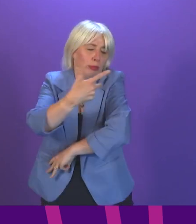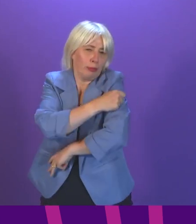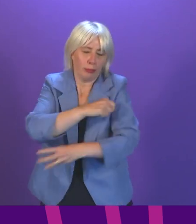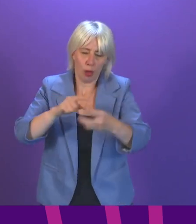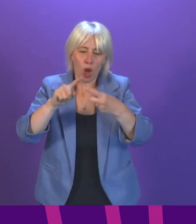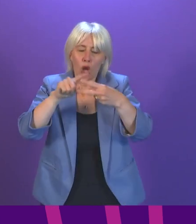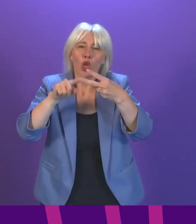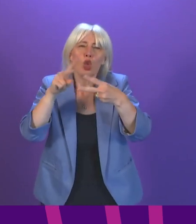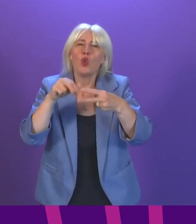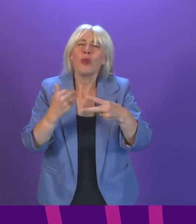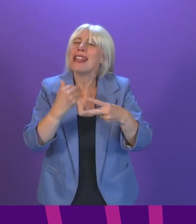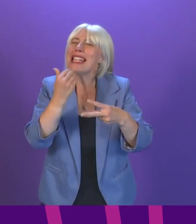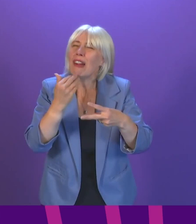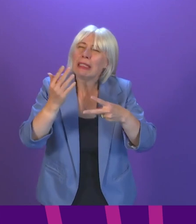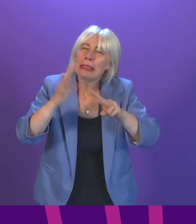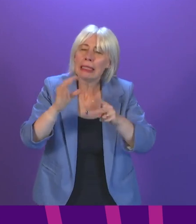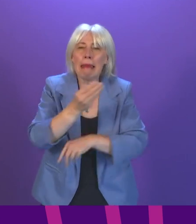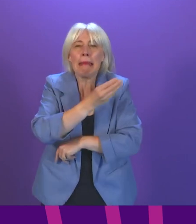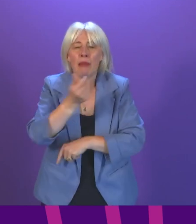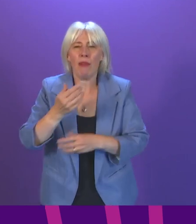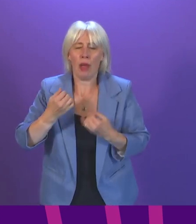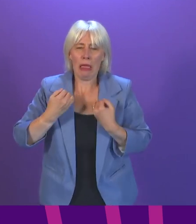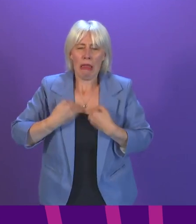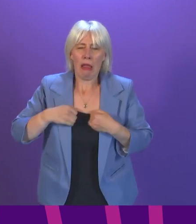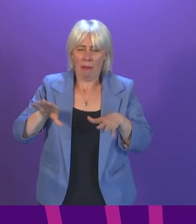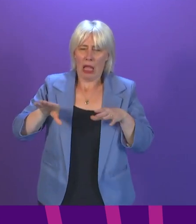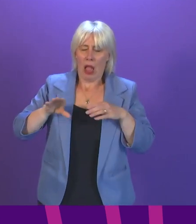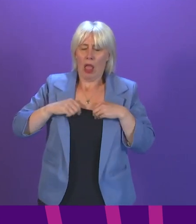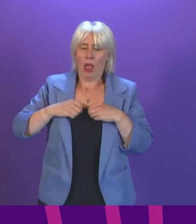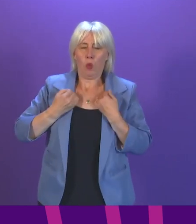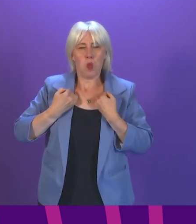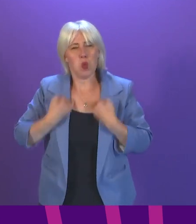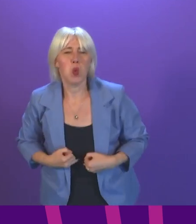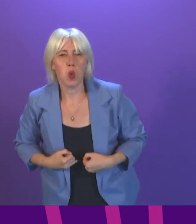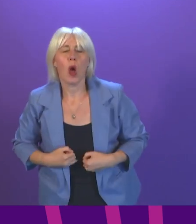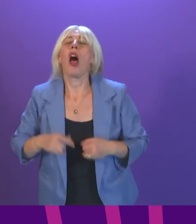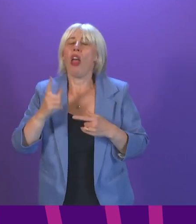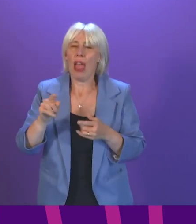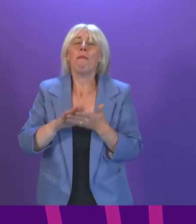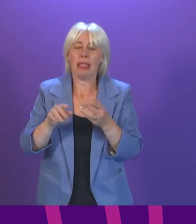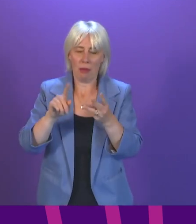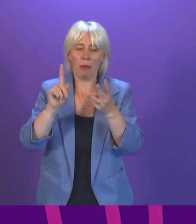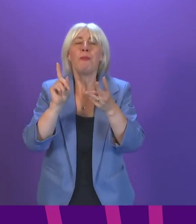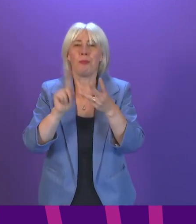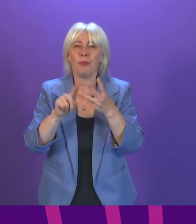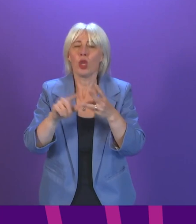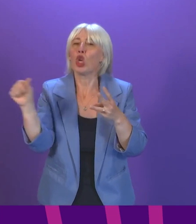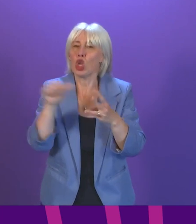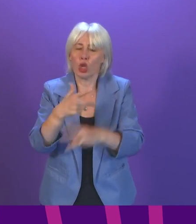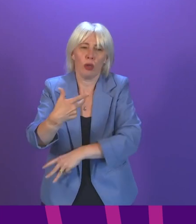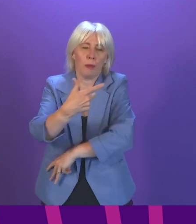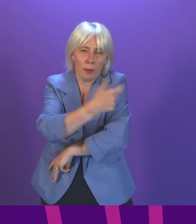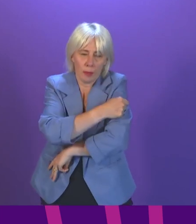not be sufficient to enable those with compromised immune systems to mount a full immune response to COVID. We are now moving to